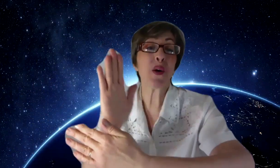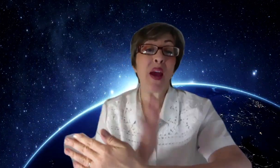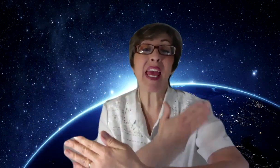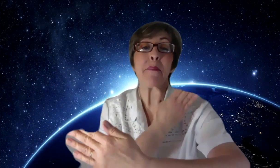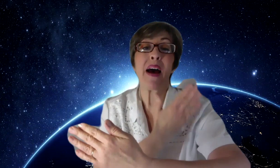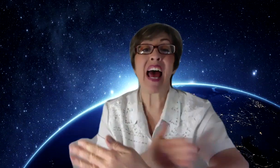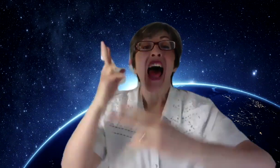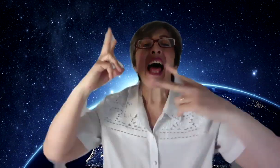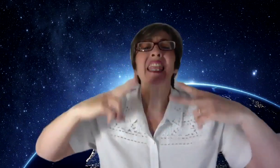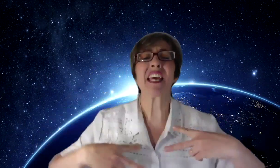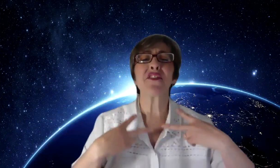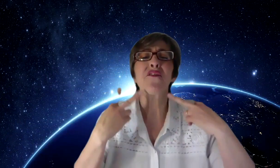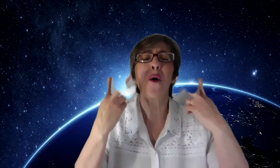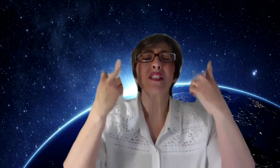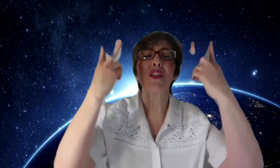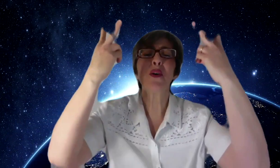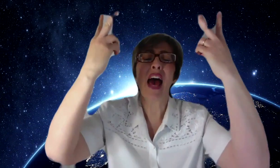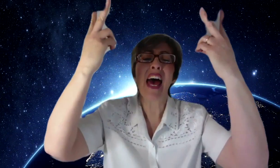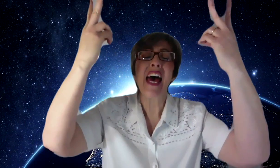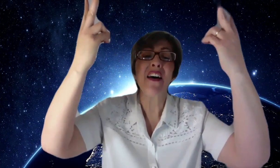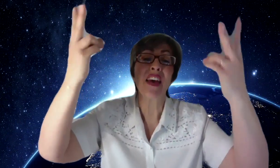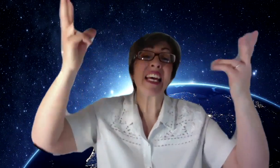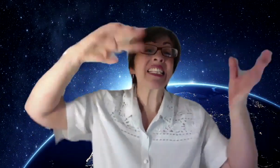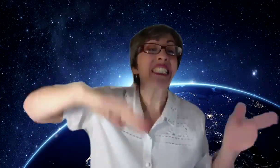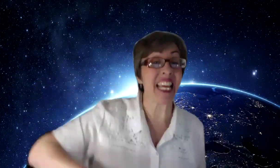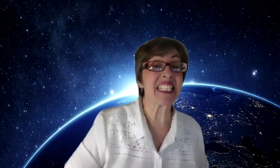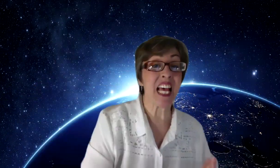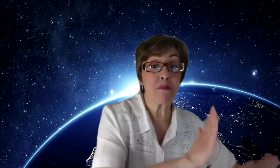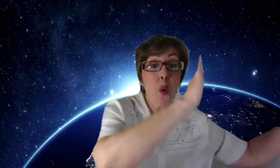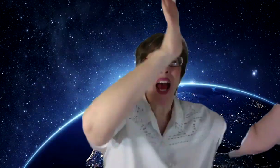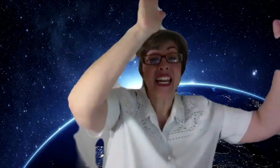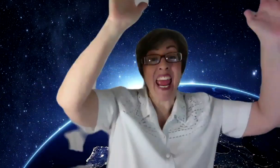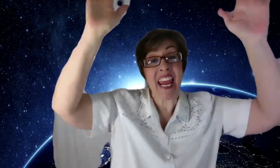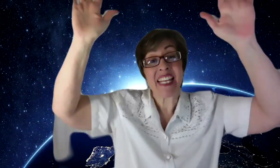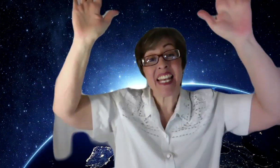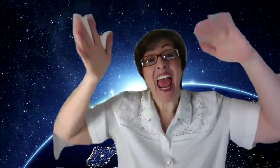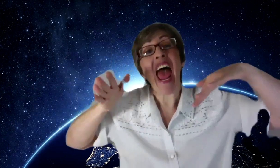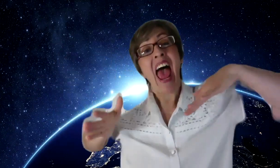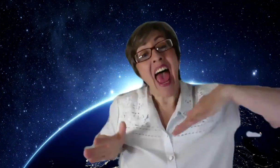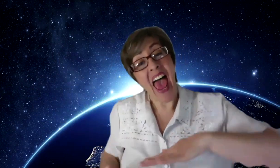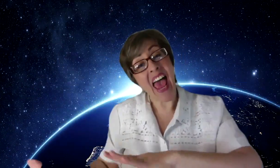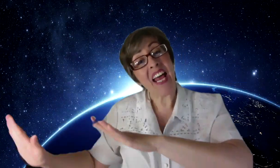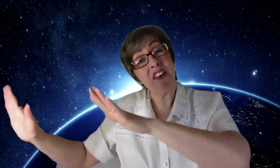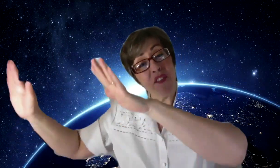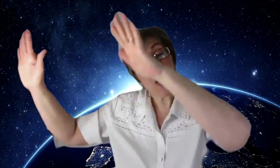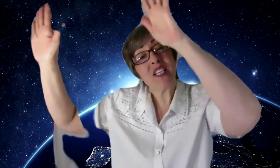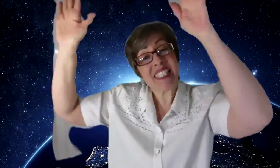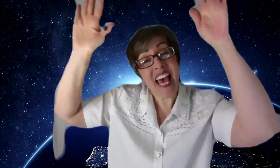to Him, lift your voice to heaven, sing Psalm 28 and verse